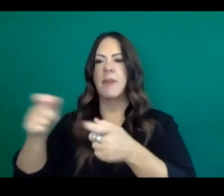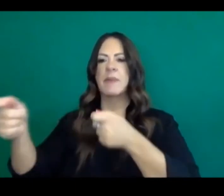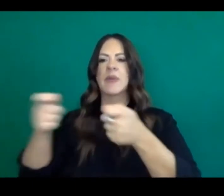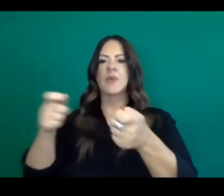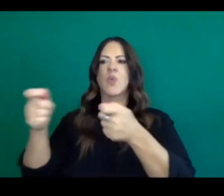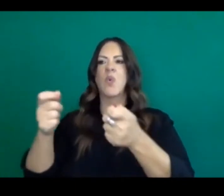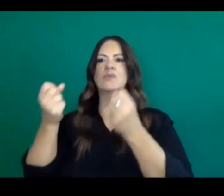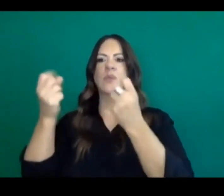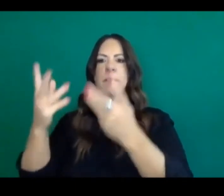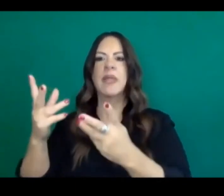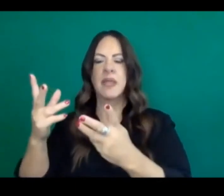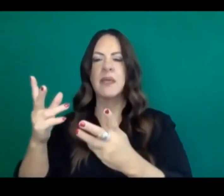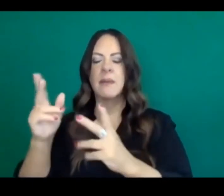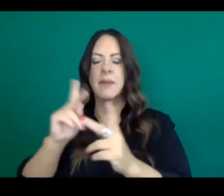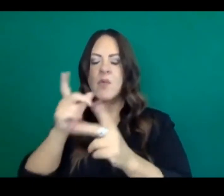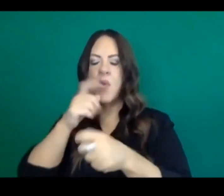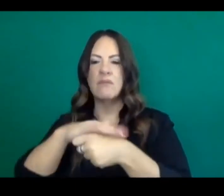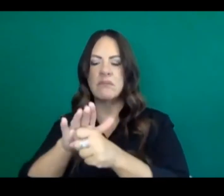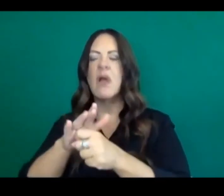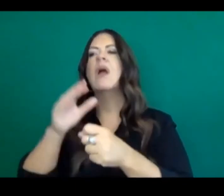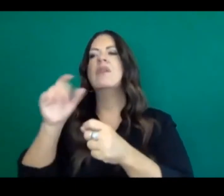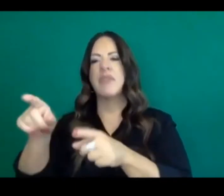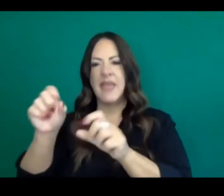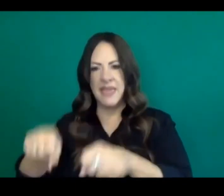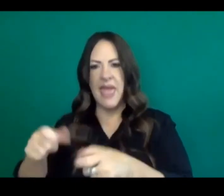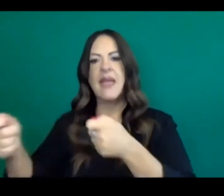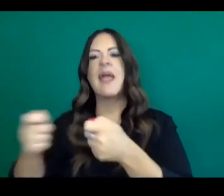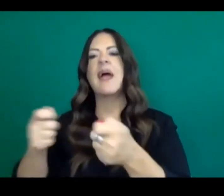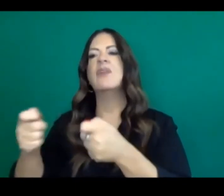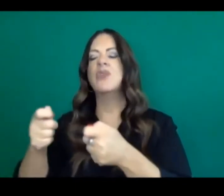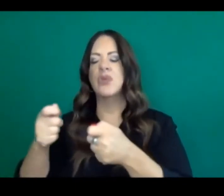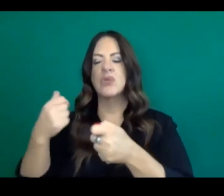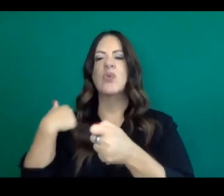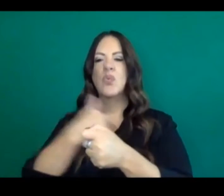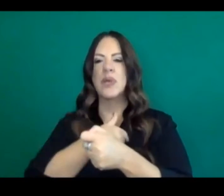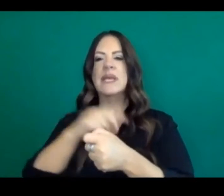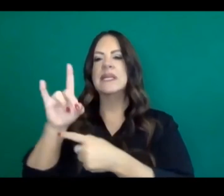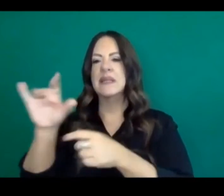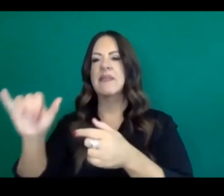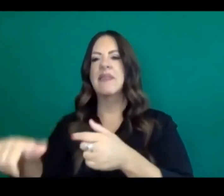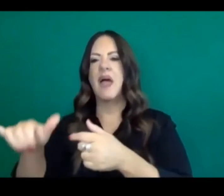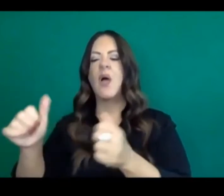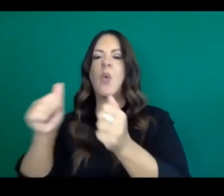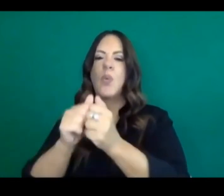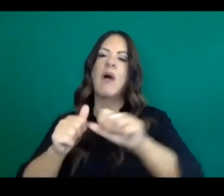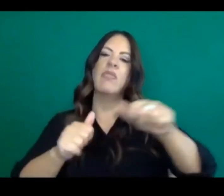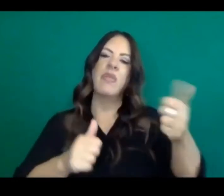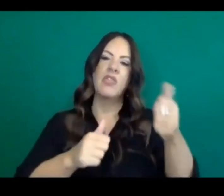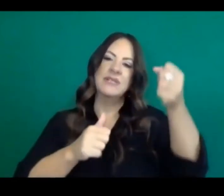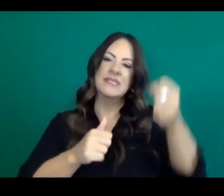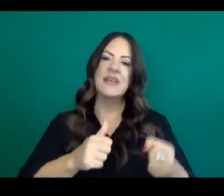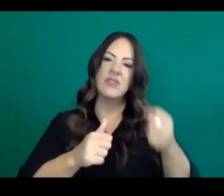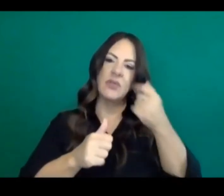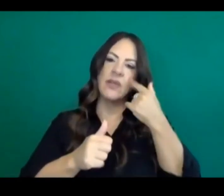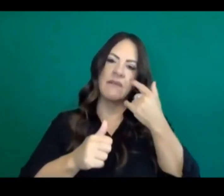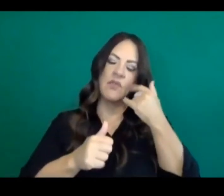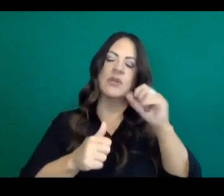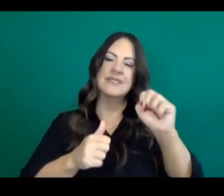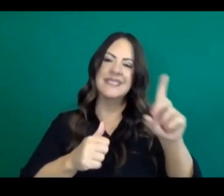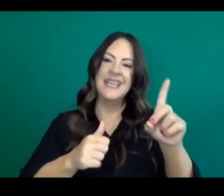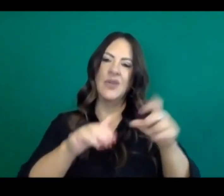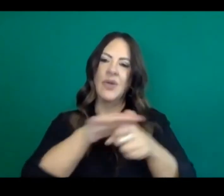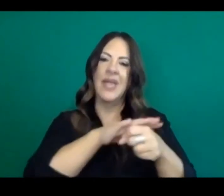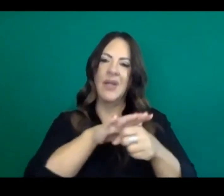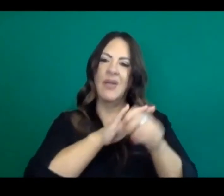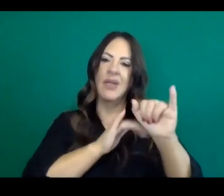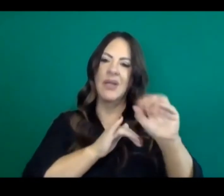And we've done that now both in Imperial Valley or Imperial County in parts of the Central Valley and